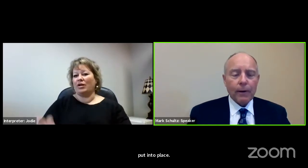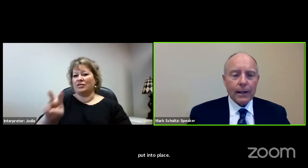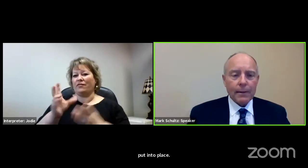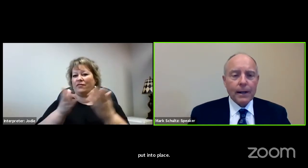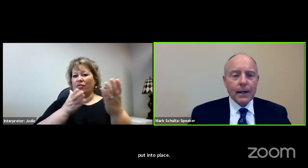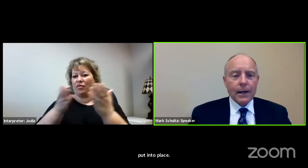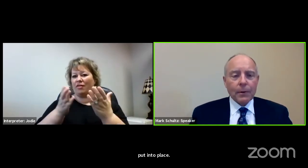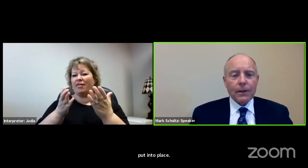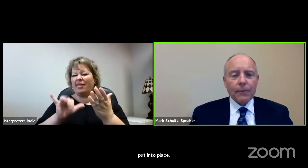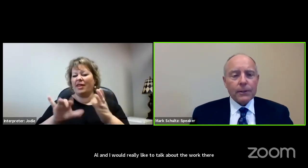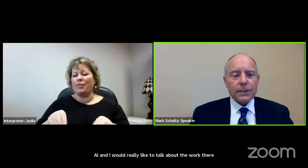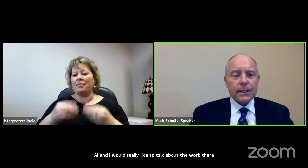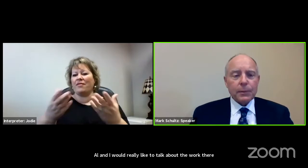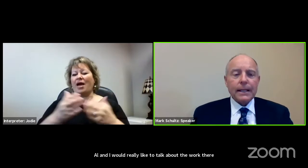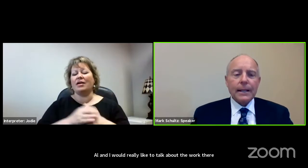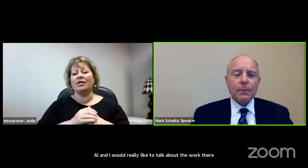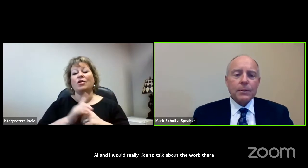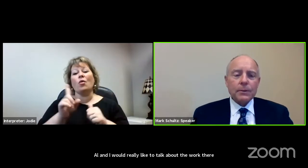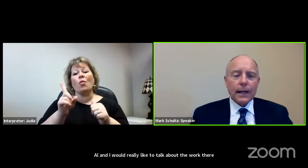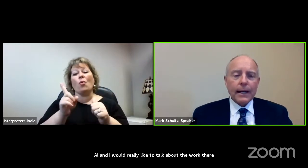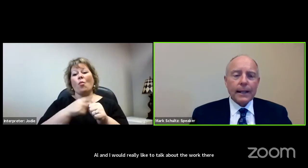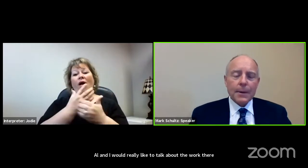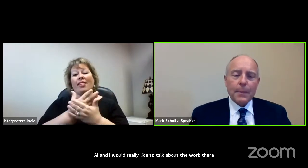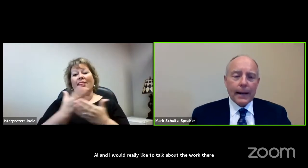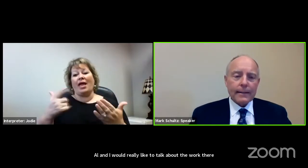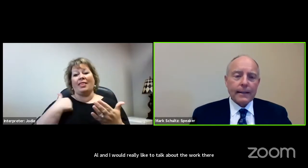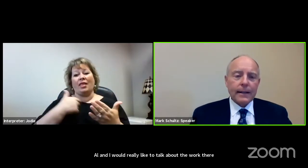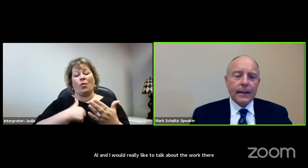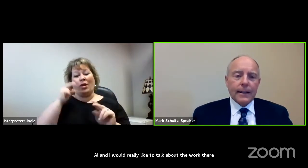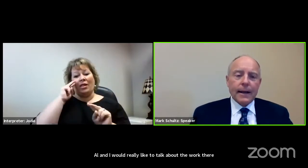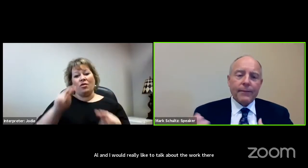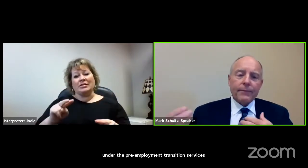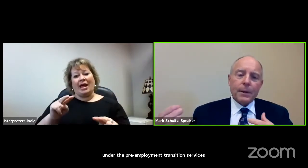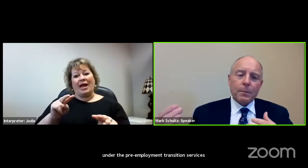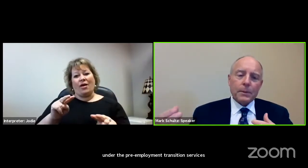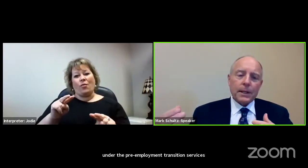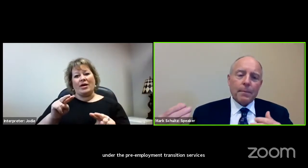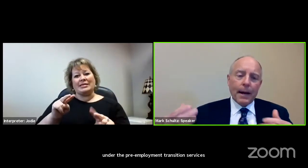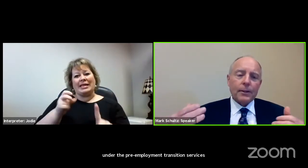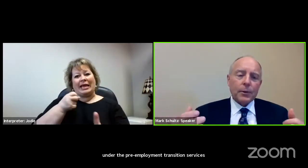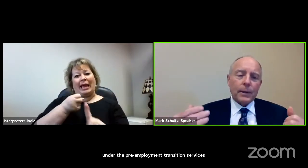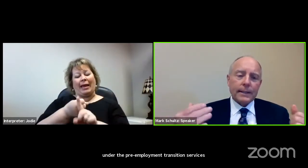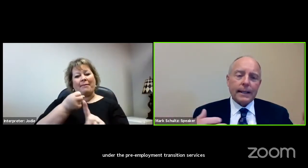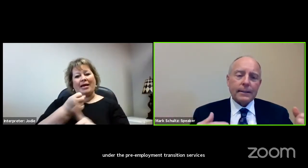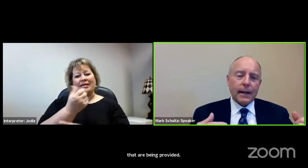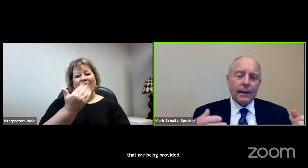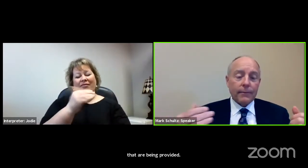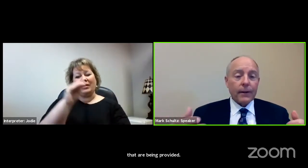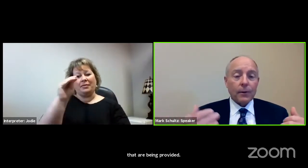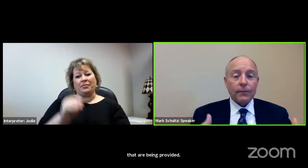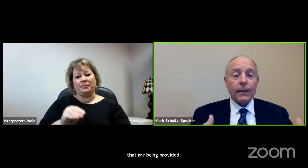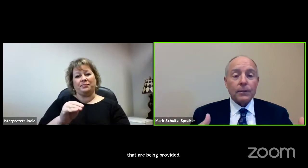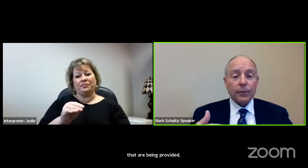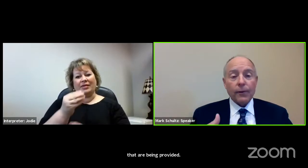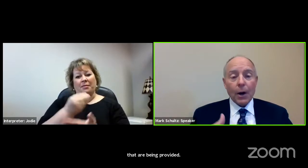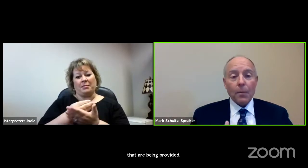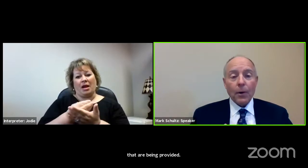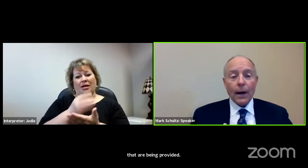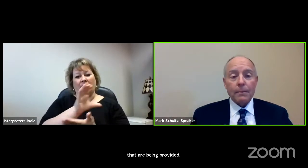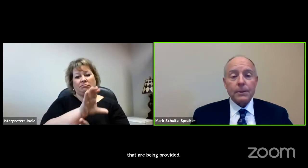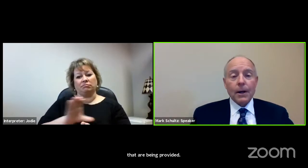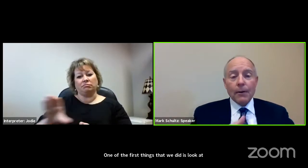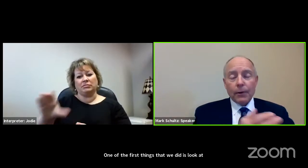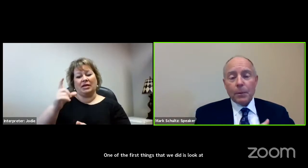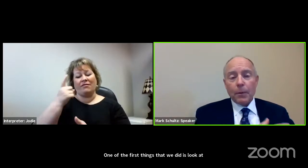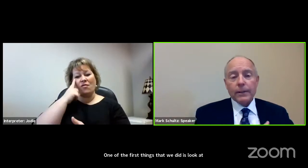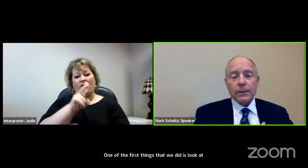that being provided. One of the first things we did was look at the impact that that 15% mandatory set aside of federal funds for VR